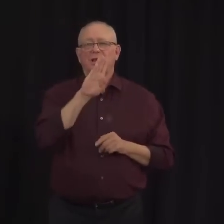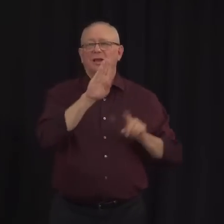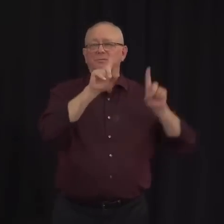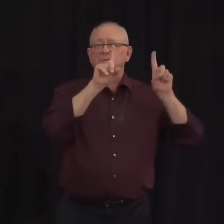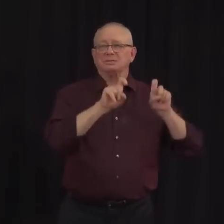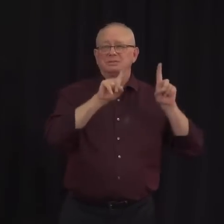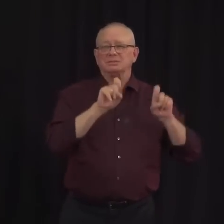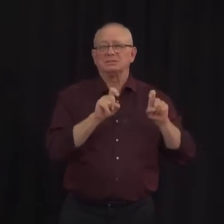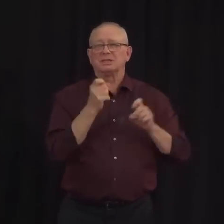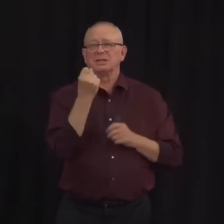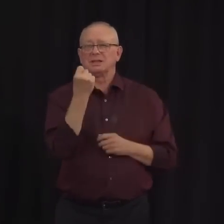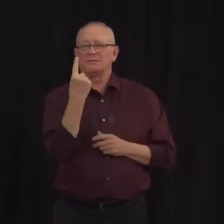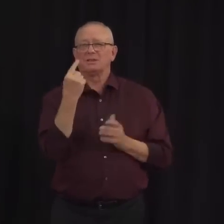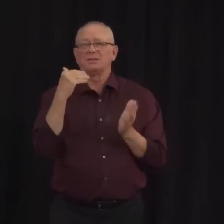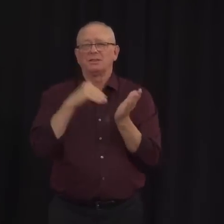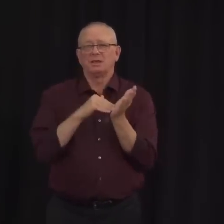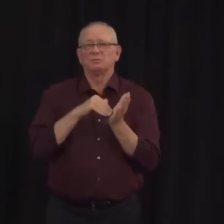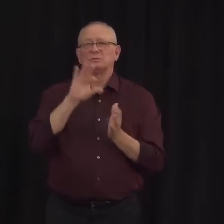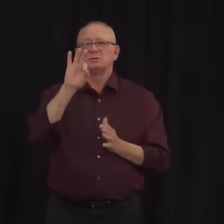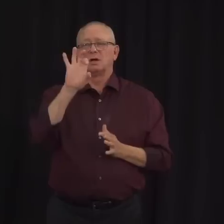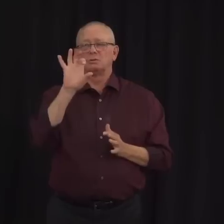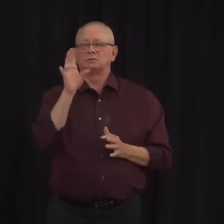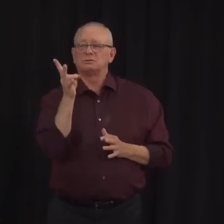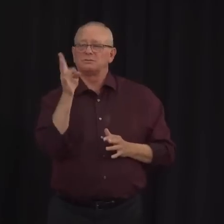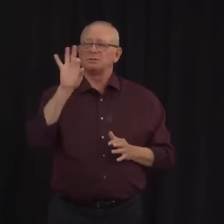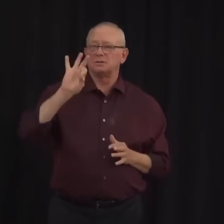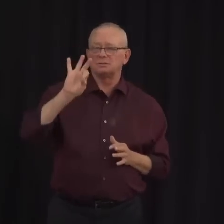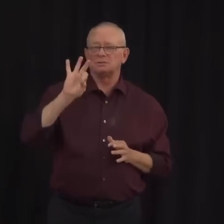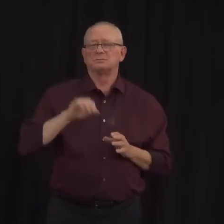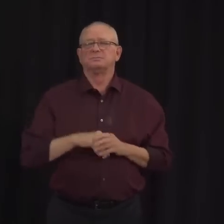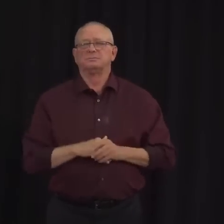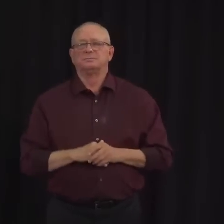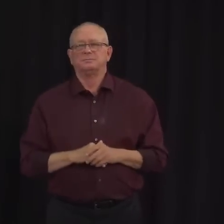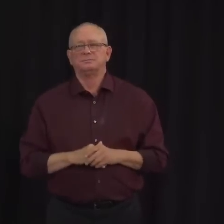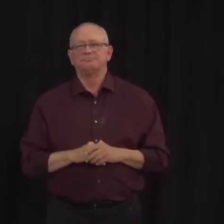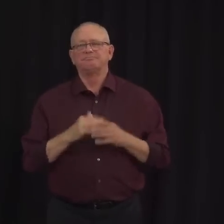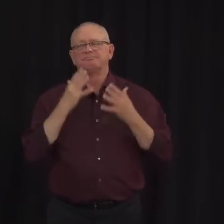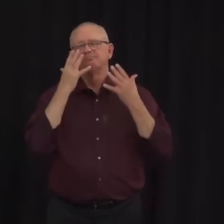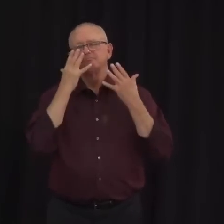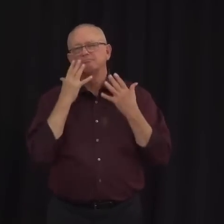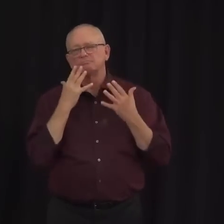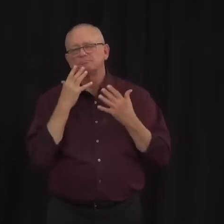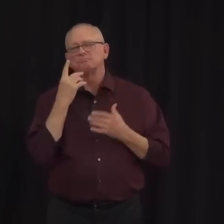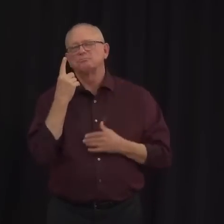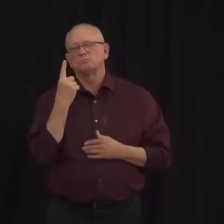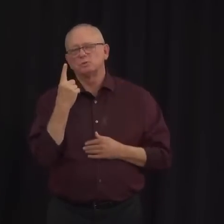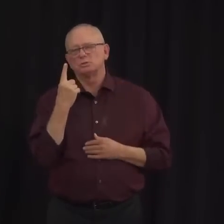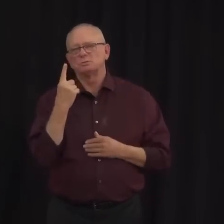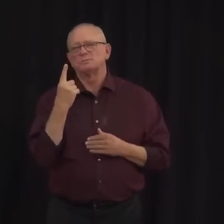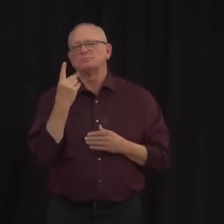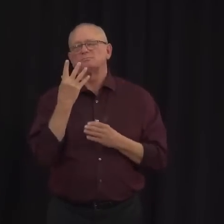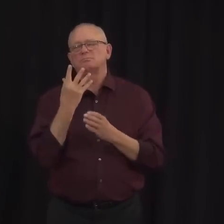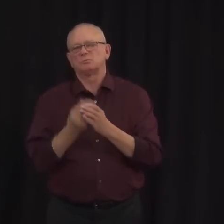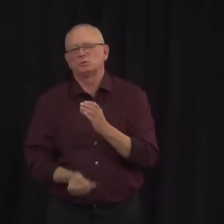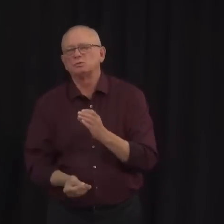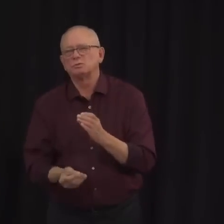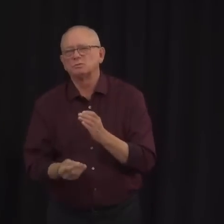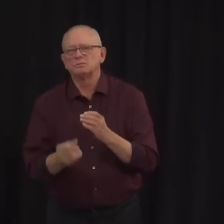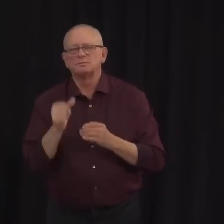,979 tests. Sadly, there has been one death during this time period.